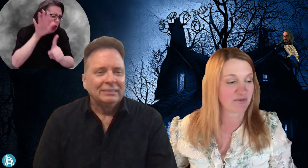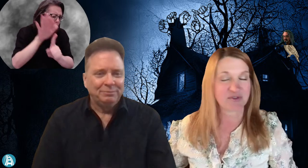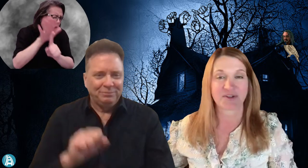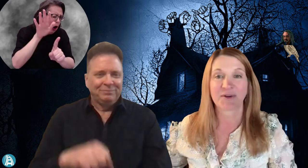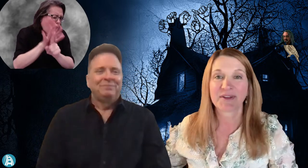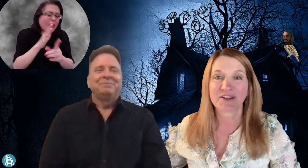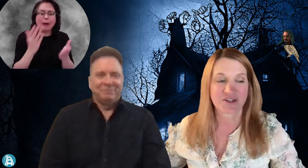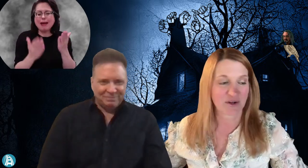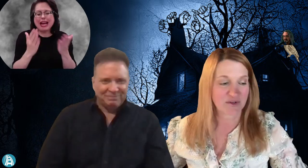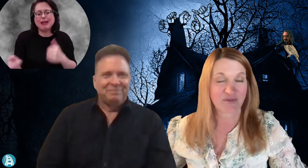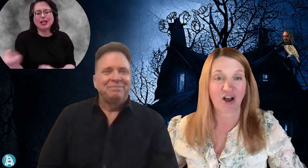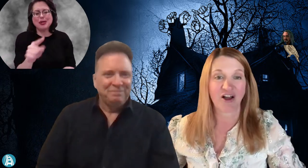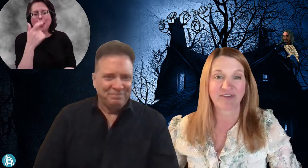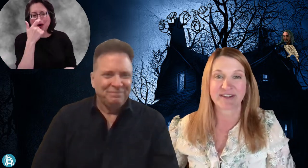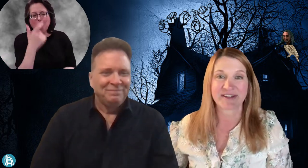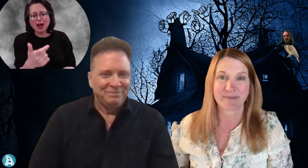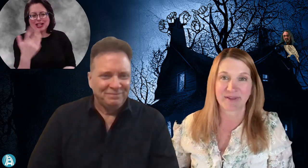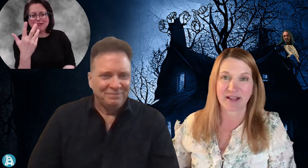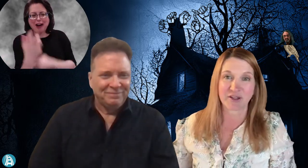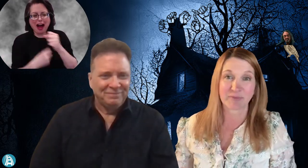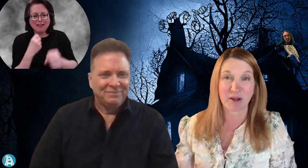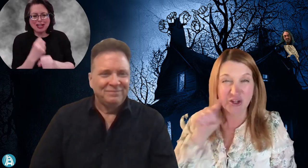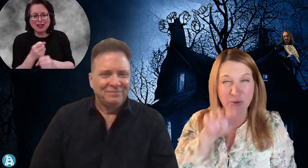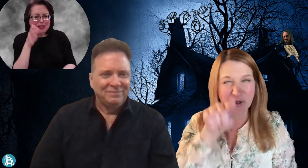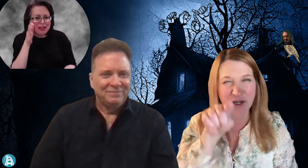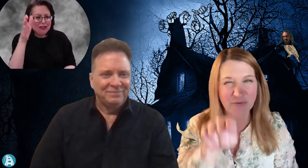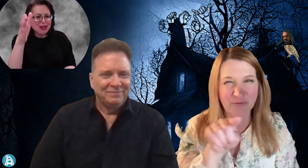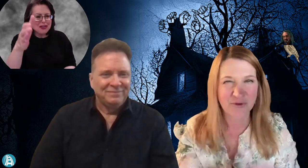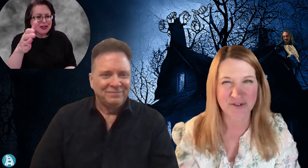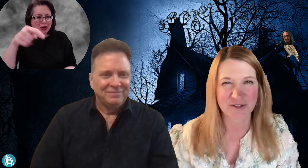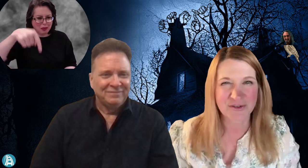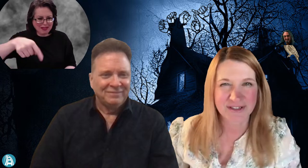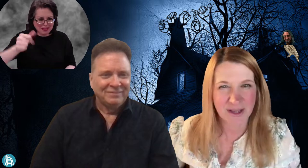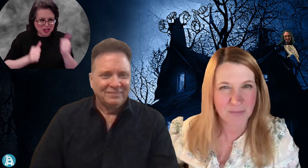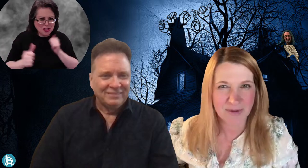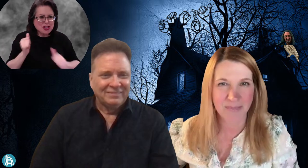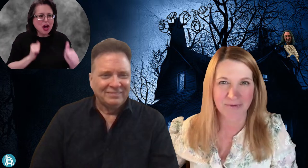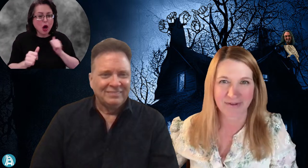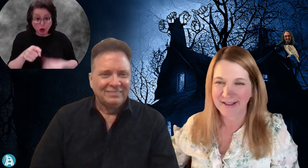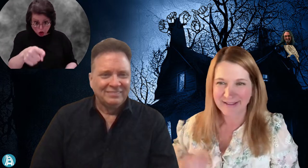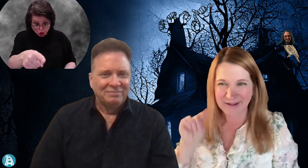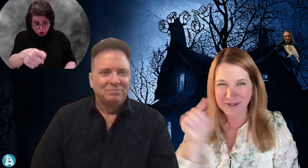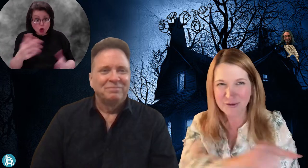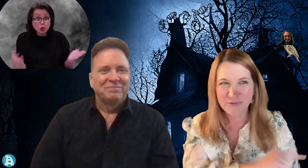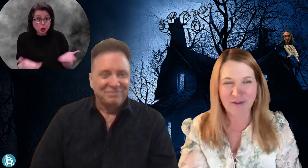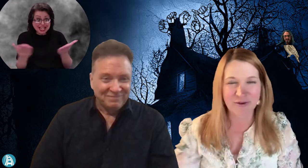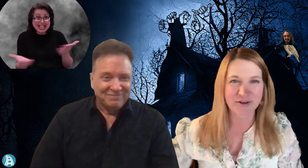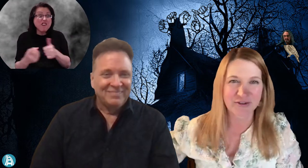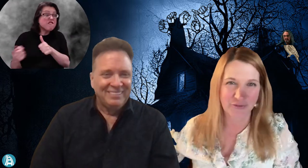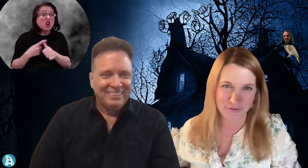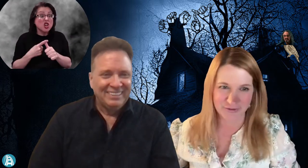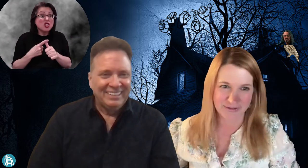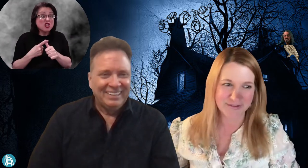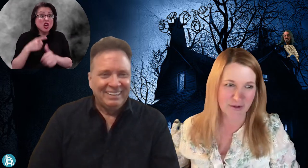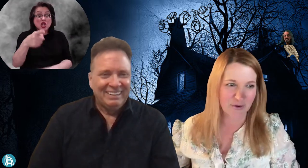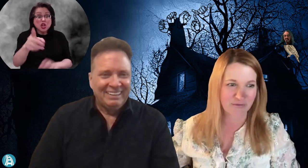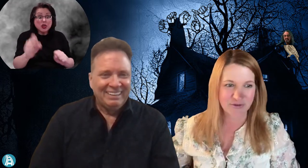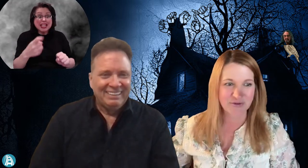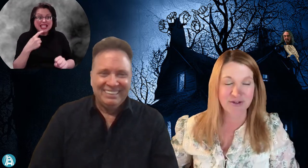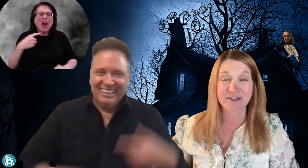the future when the show has evolved into something else. But you were here first and you can tell people that you found us early. So if you're joining